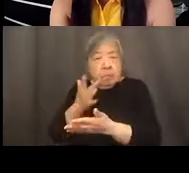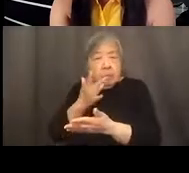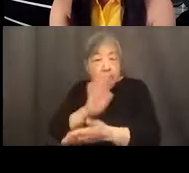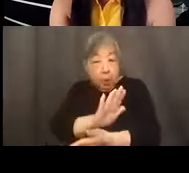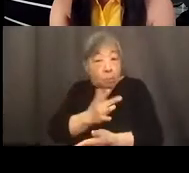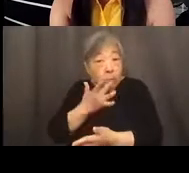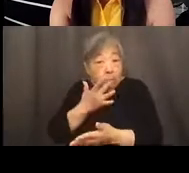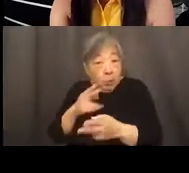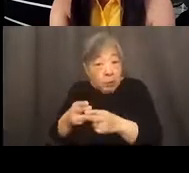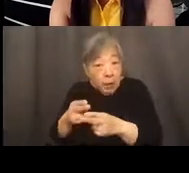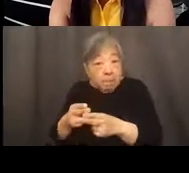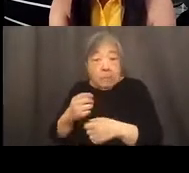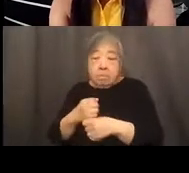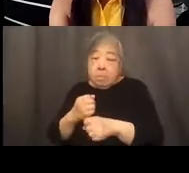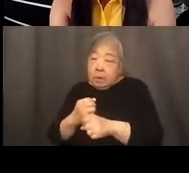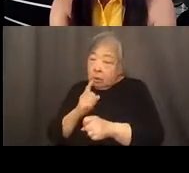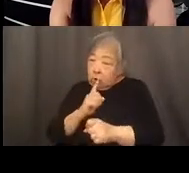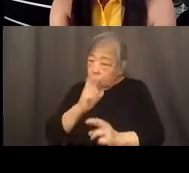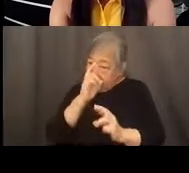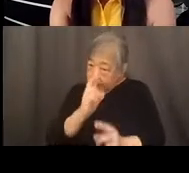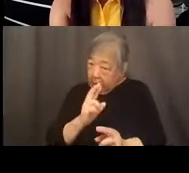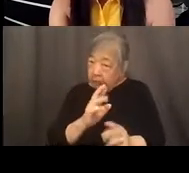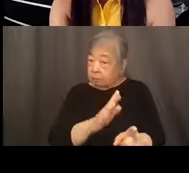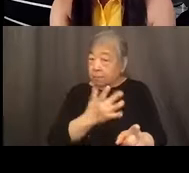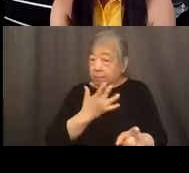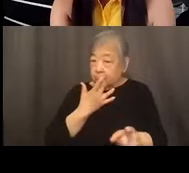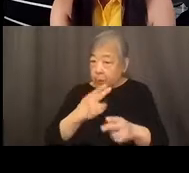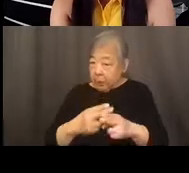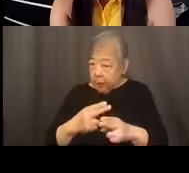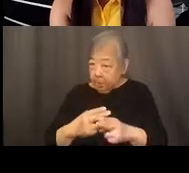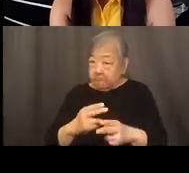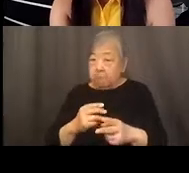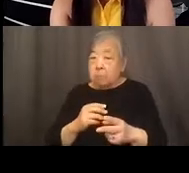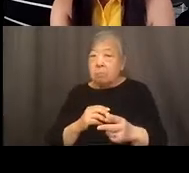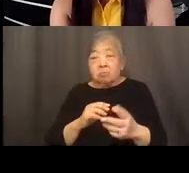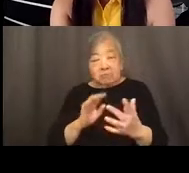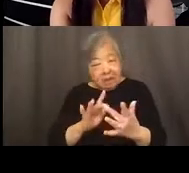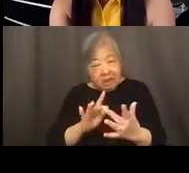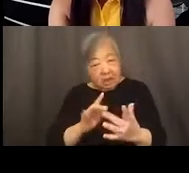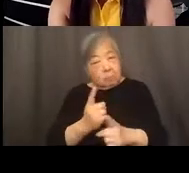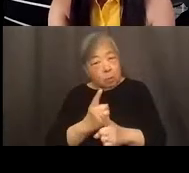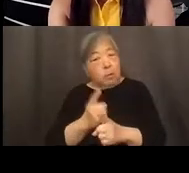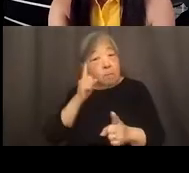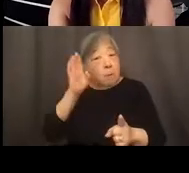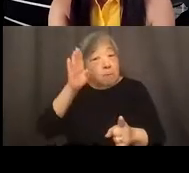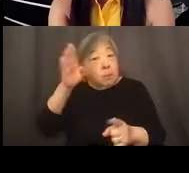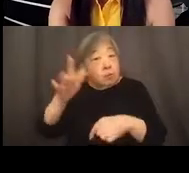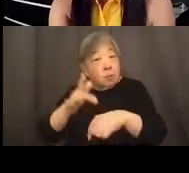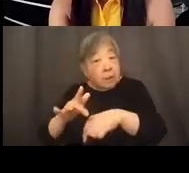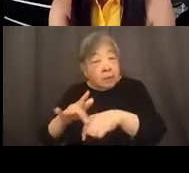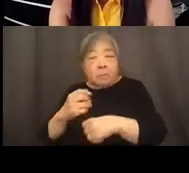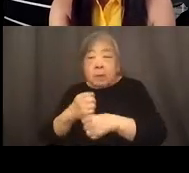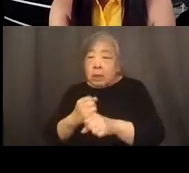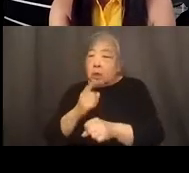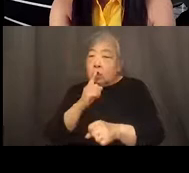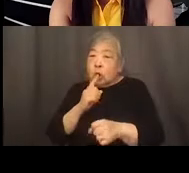um, being respectful of their preferred name and contacting them appropriately for future vacancies. And just making sure that this